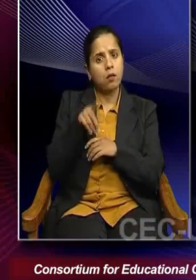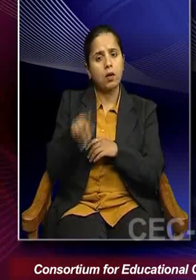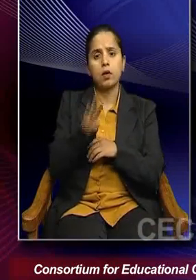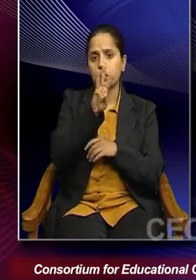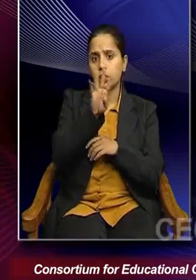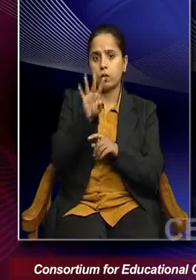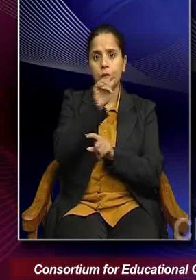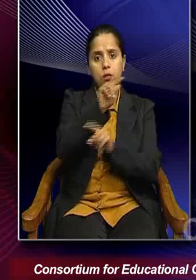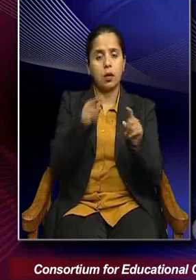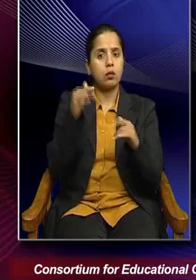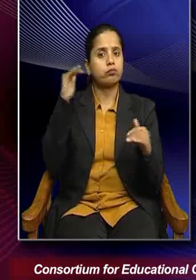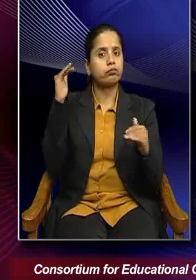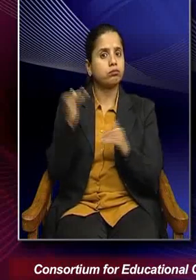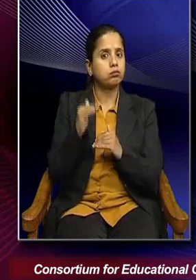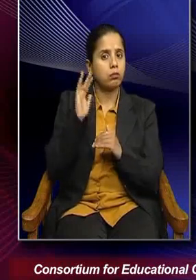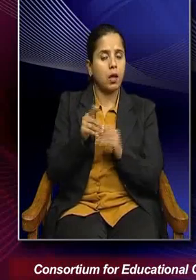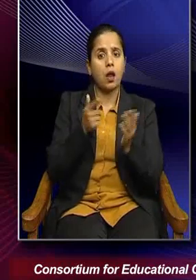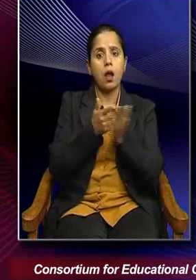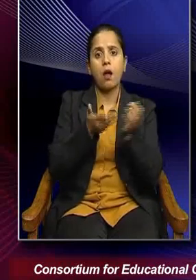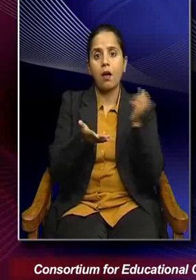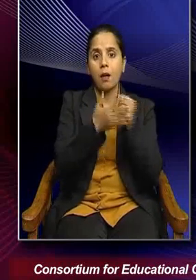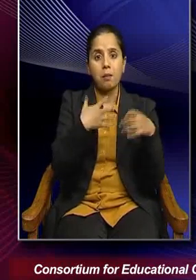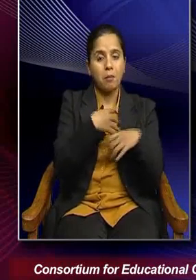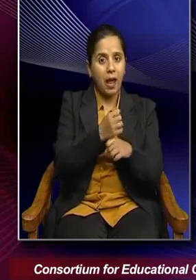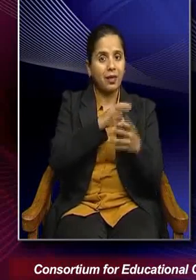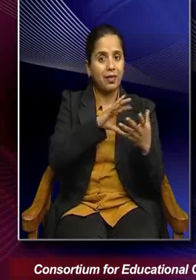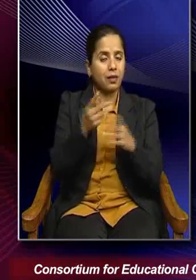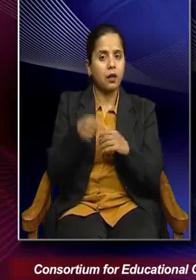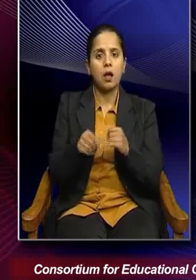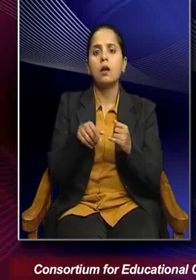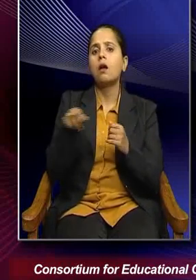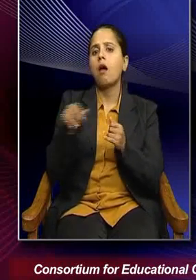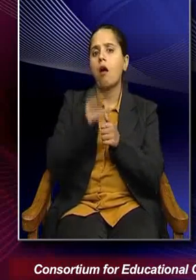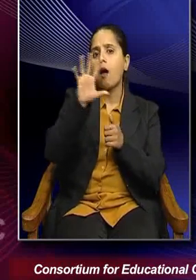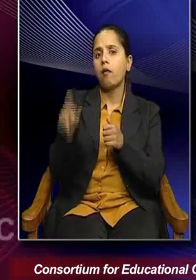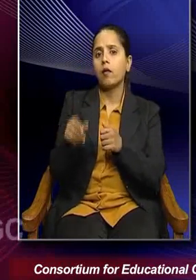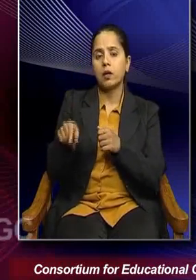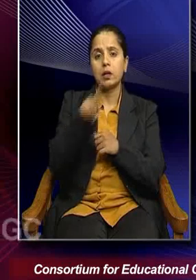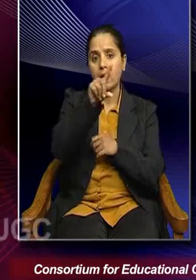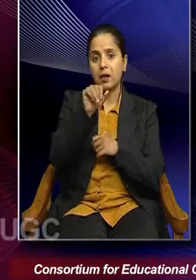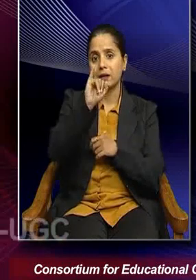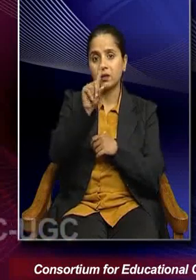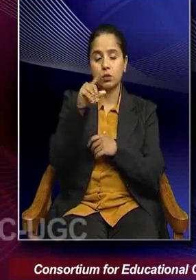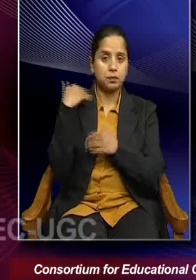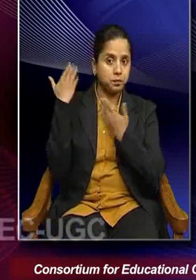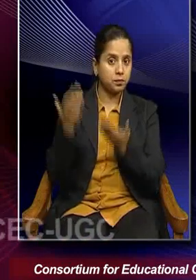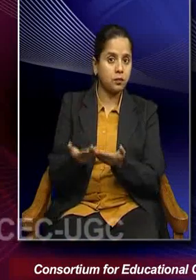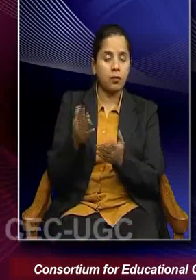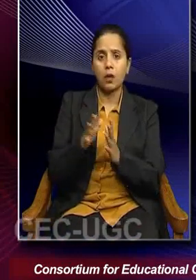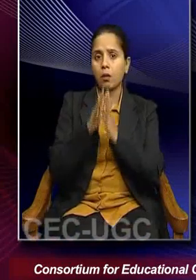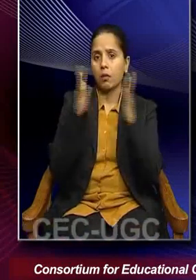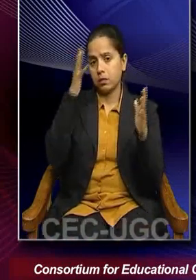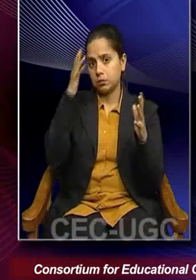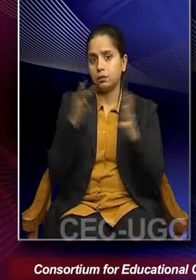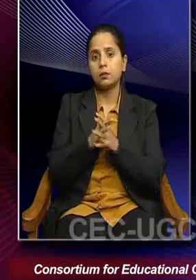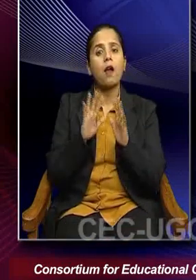percent reduction in the agriculture production in Sub-Saharan Africa since 1961. So, there is a huge stress